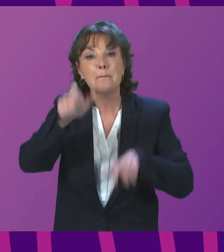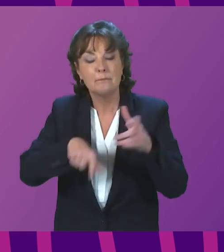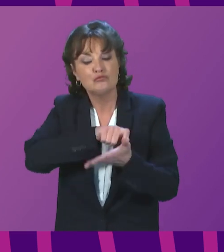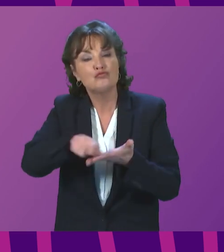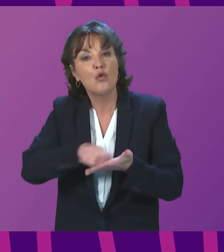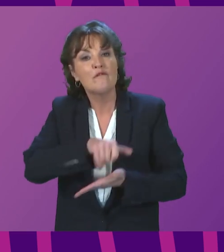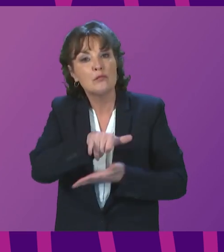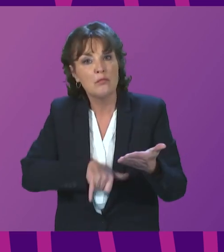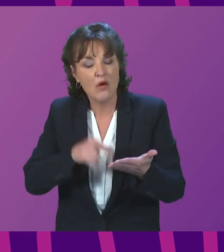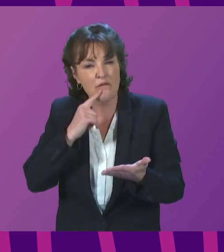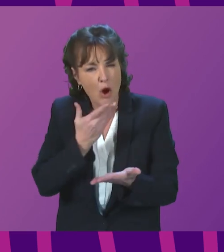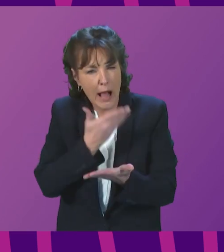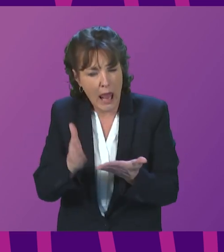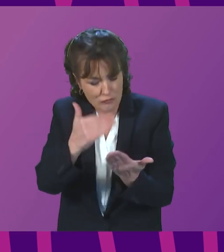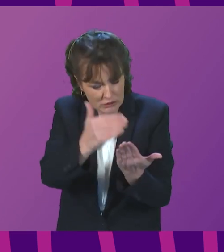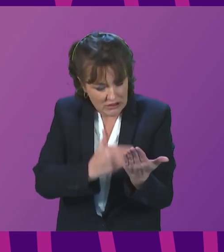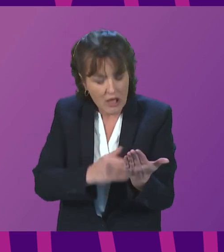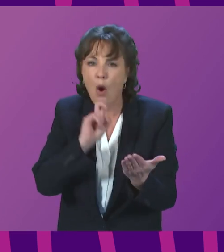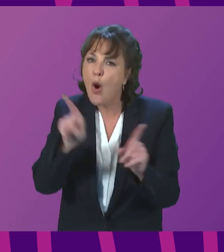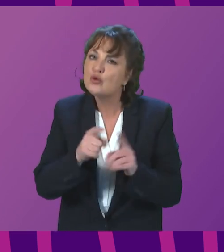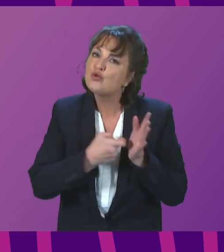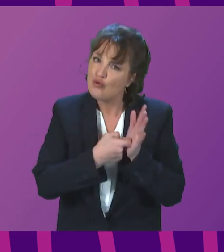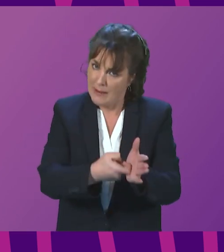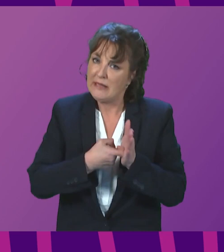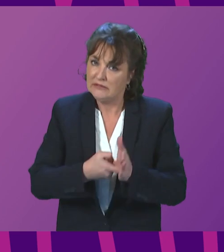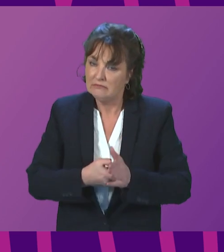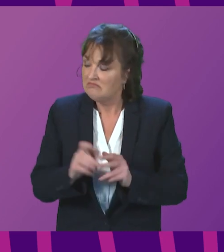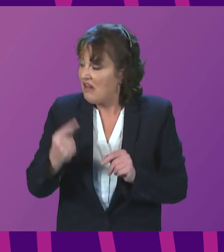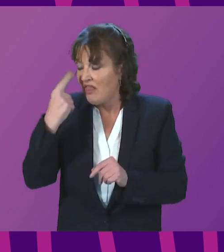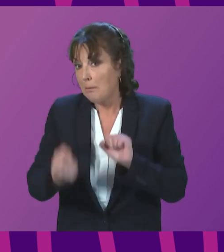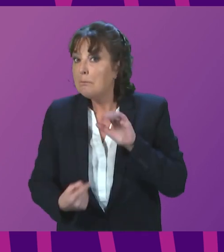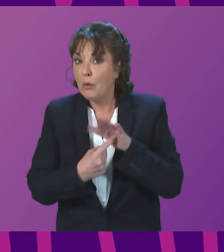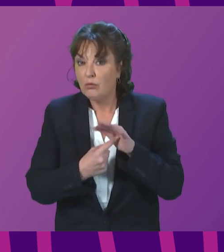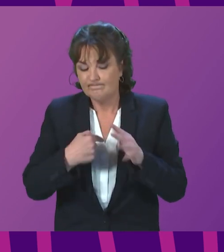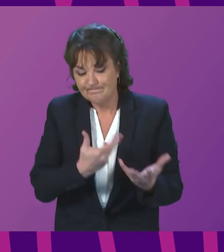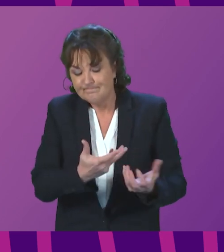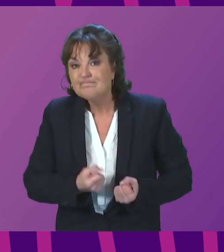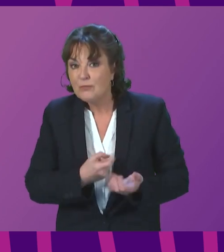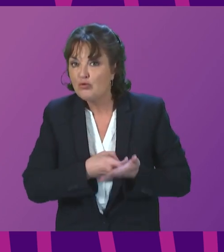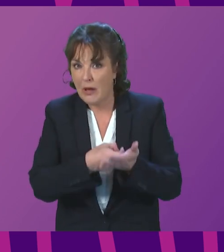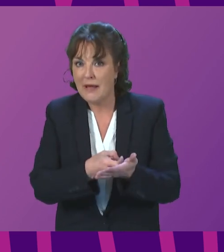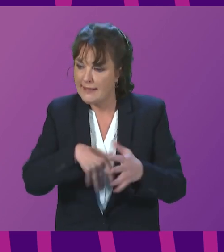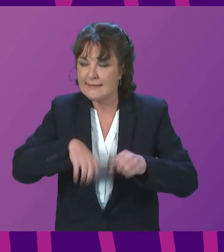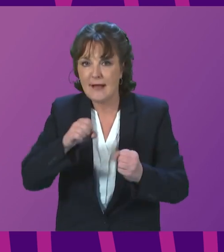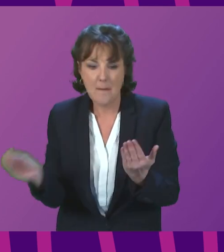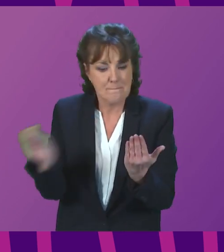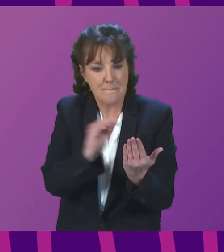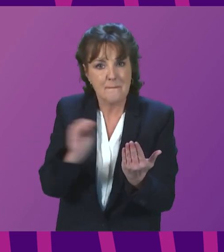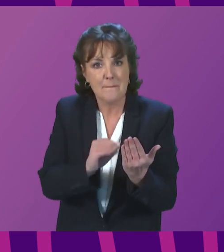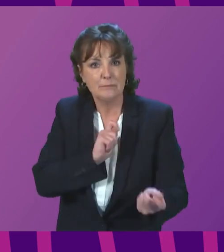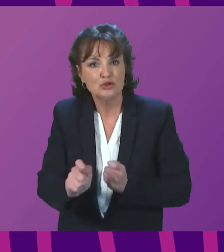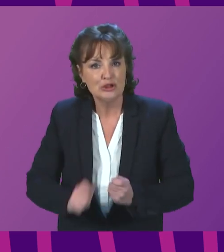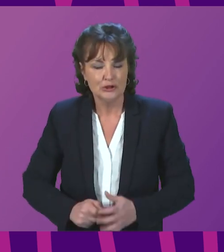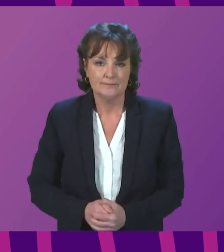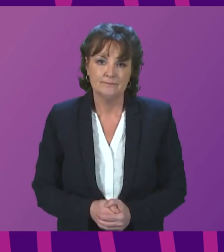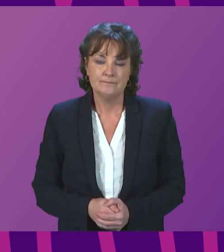recommendations and it is important now that those recommendations are implemented. It is important in relation